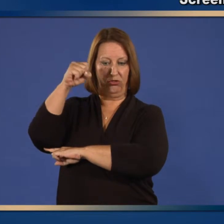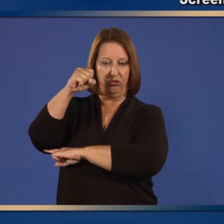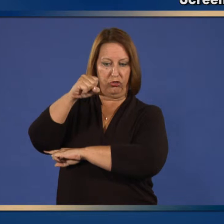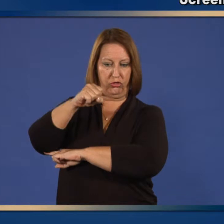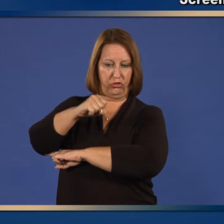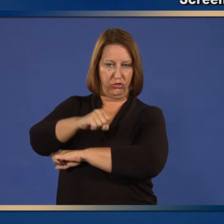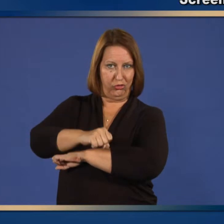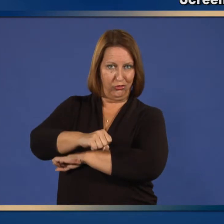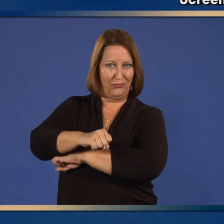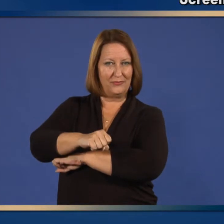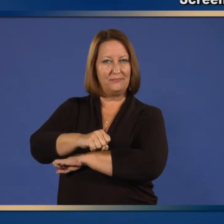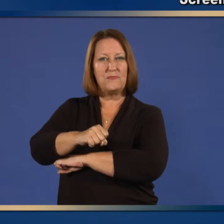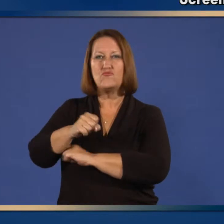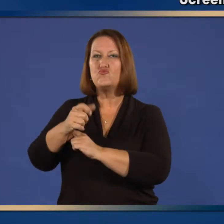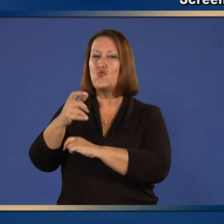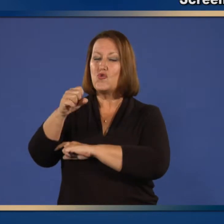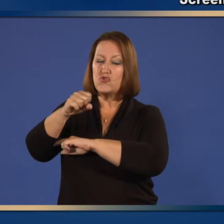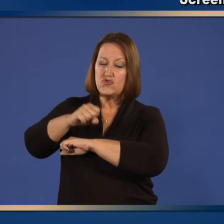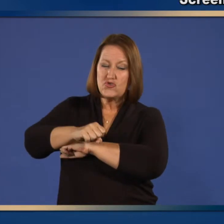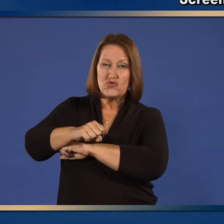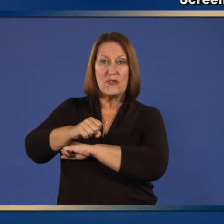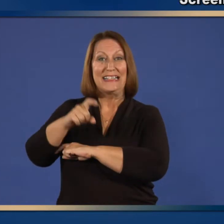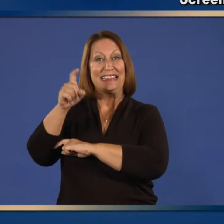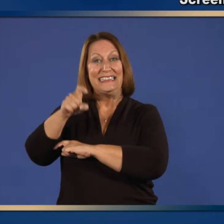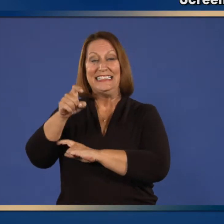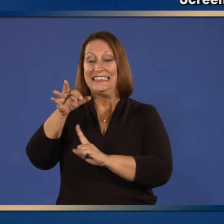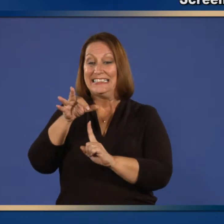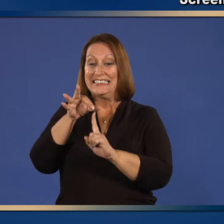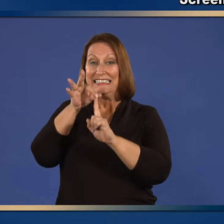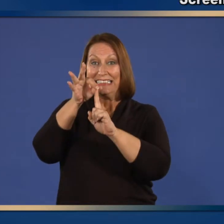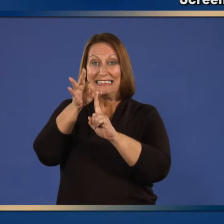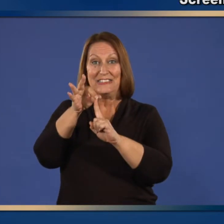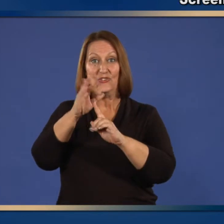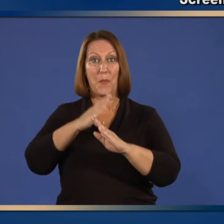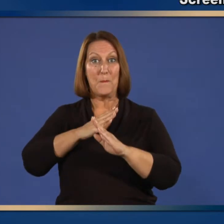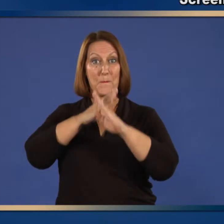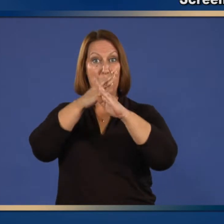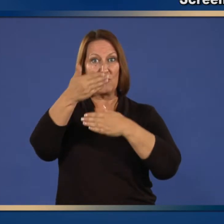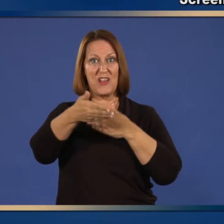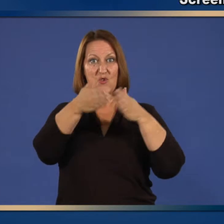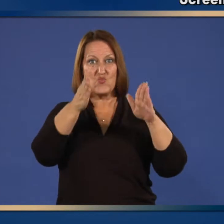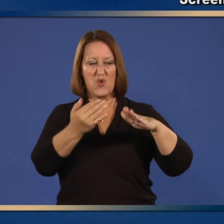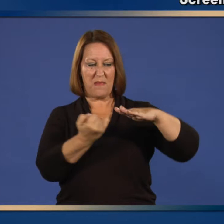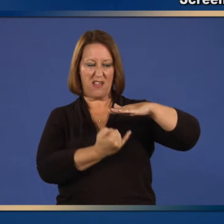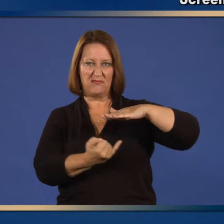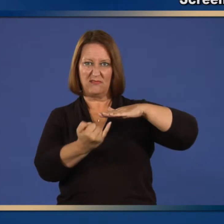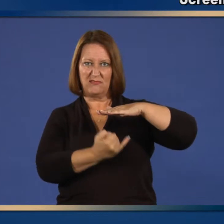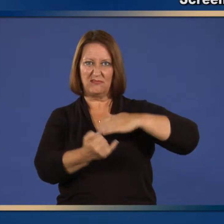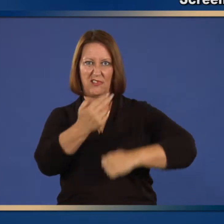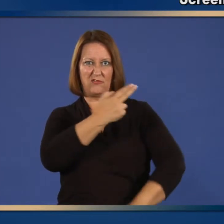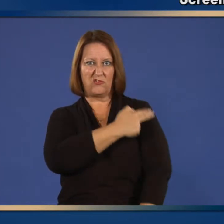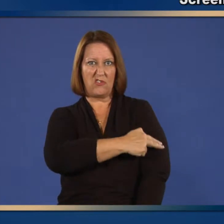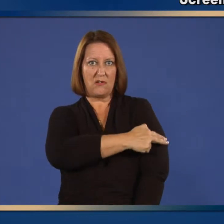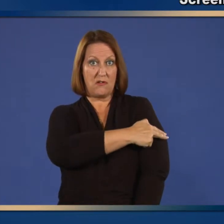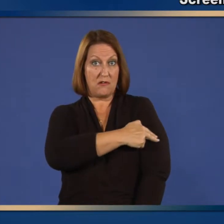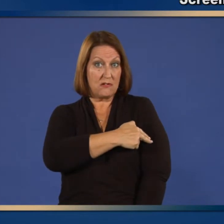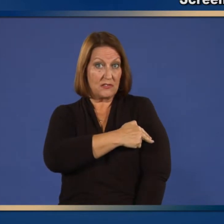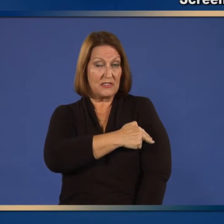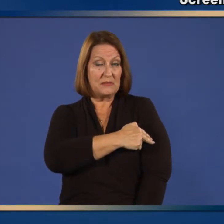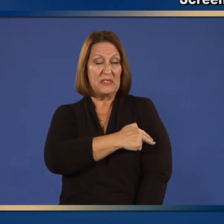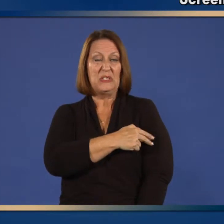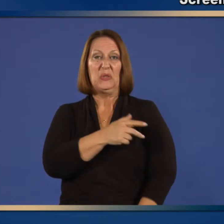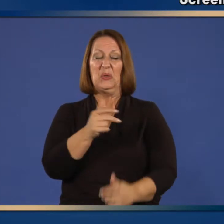person 24. Requires care and protective isolation. 24. as in a